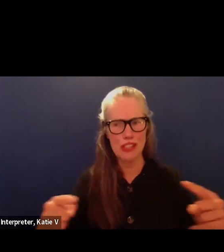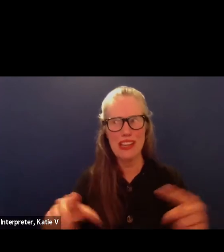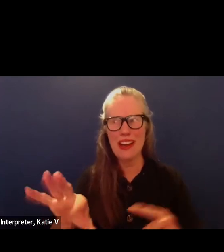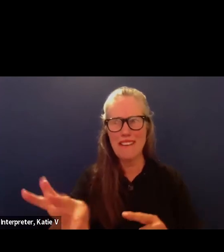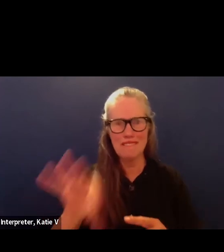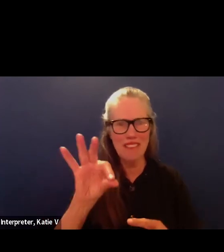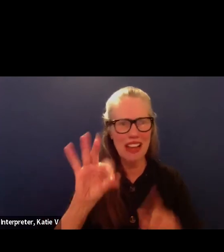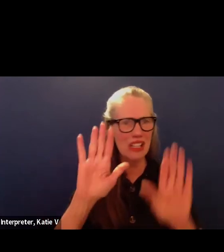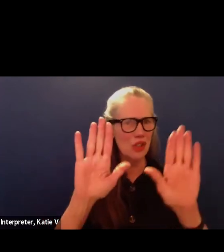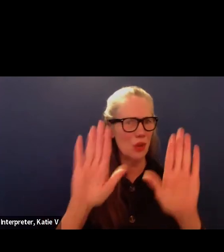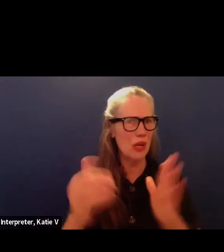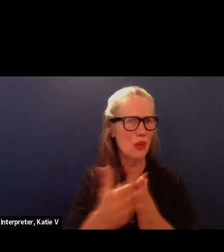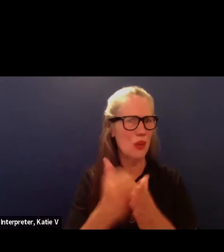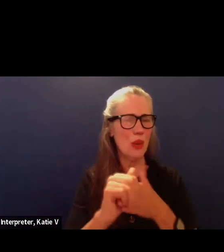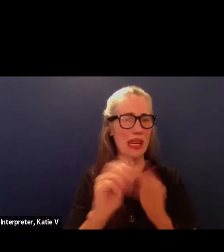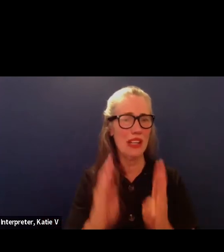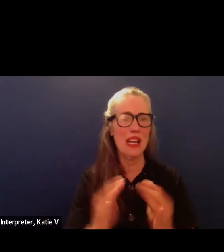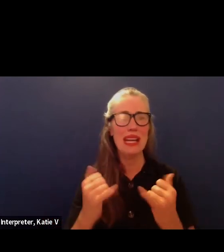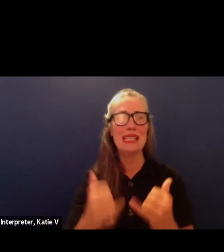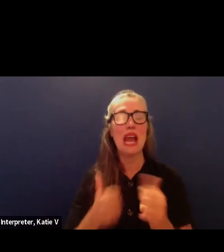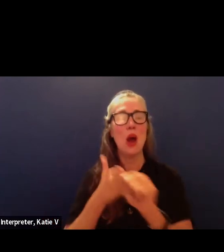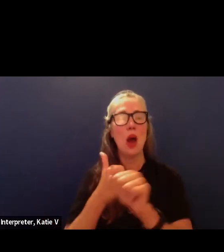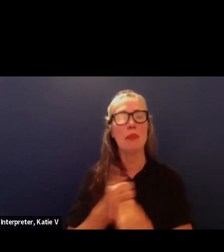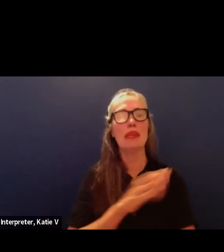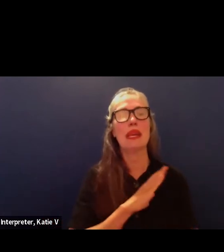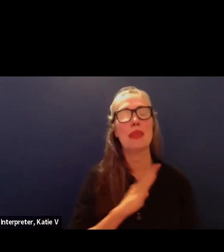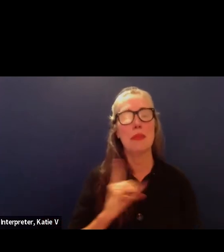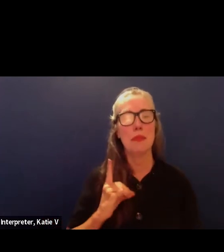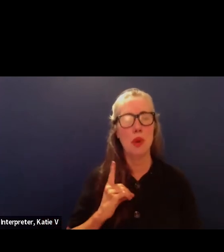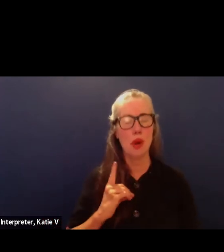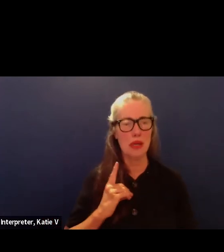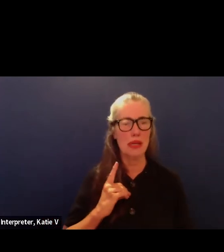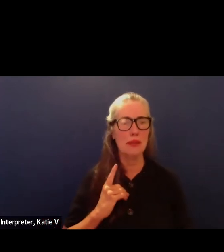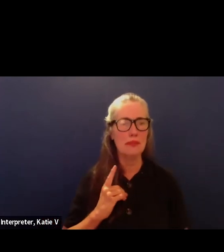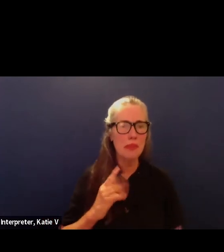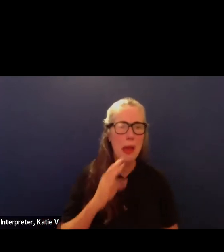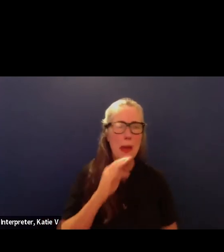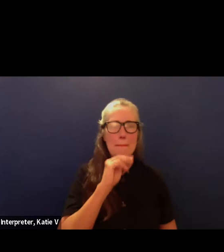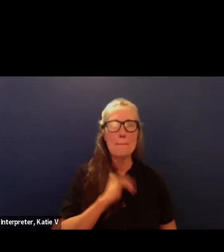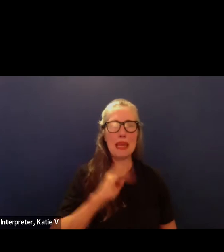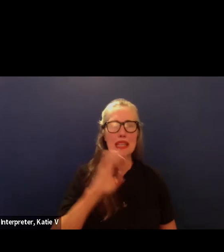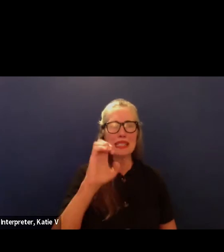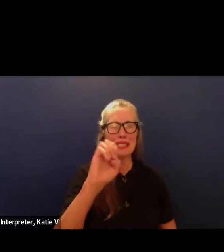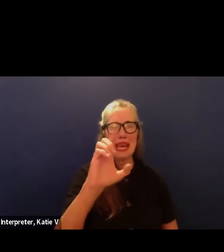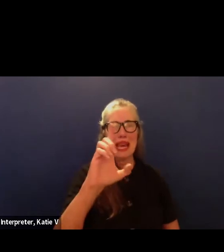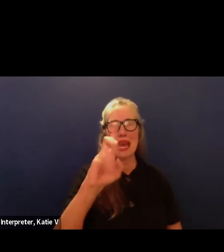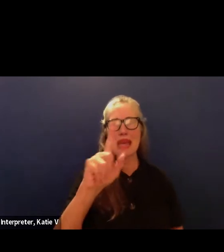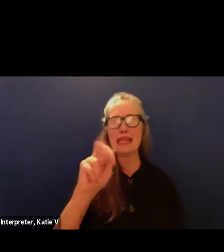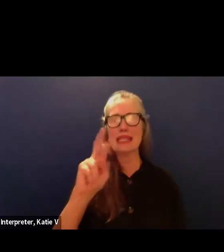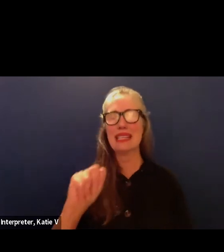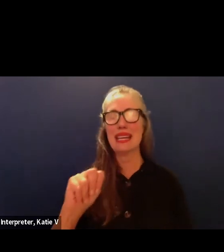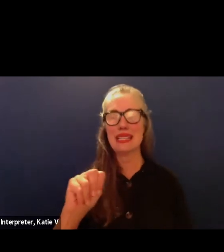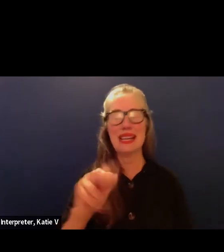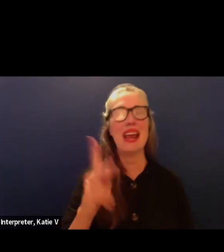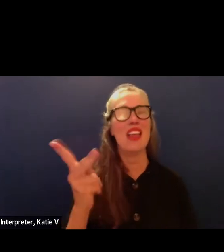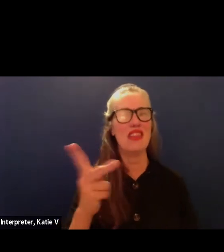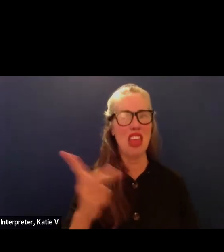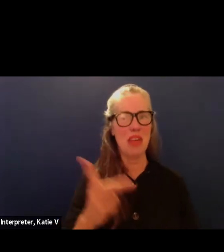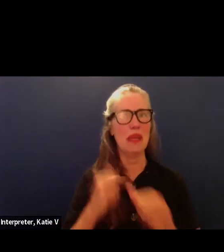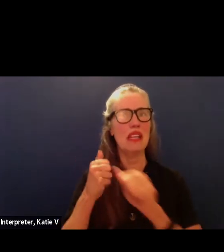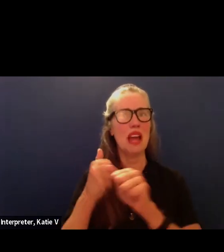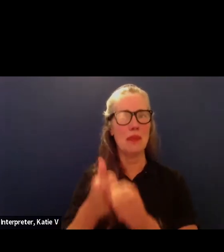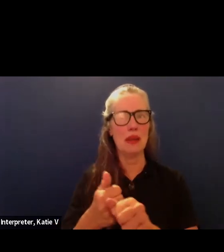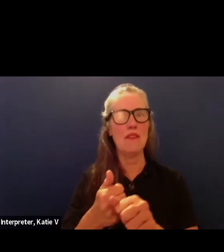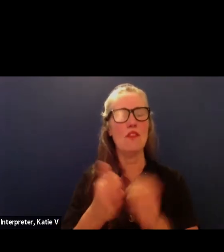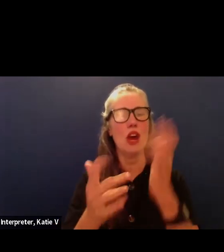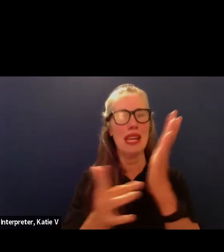next i'd like to update the board uh miss edison and others have been working on updating the technology cell